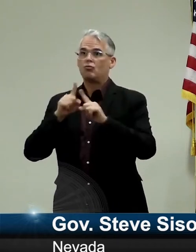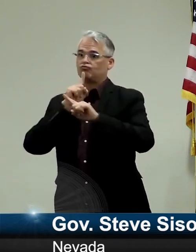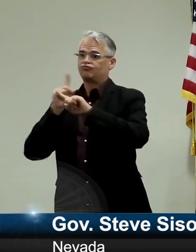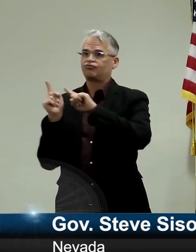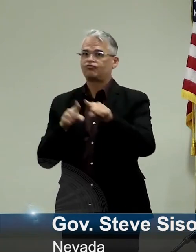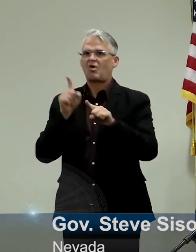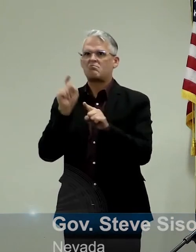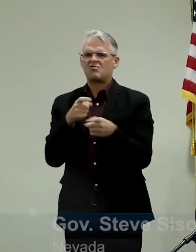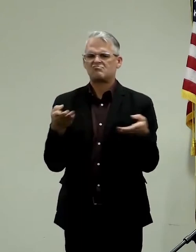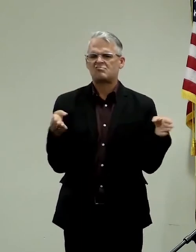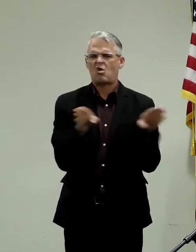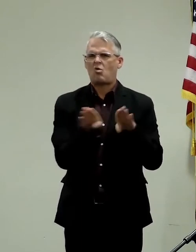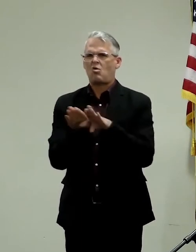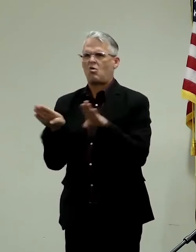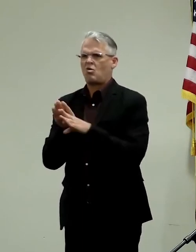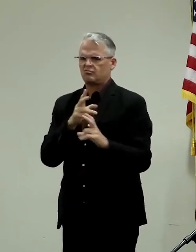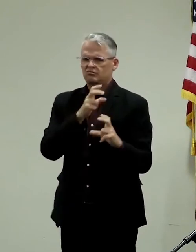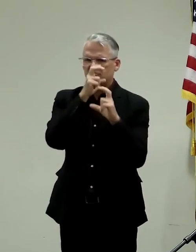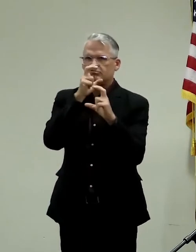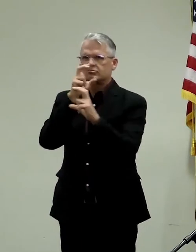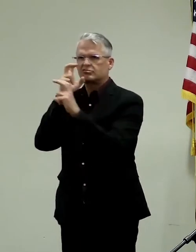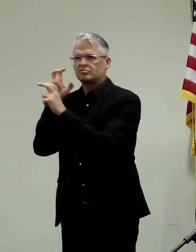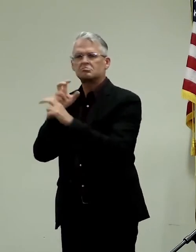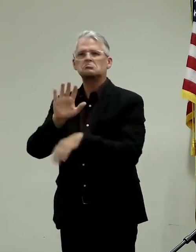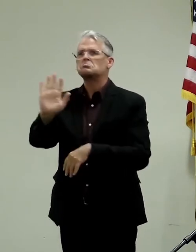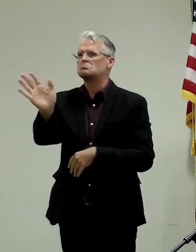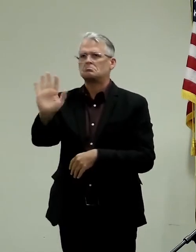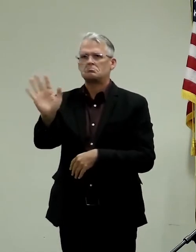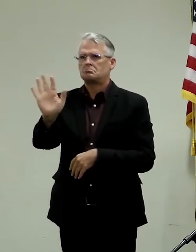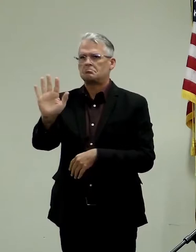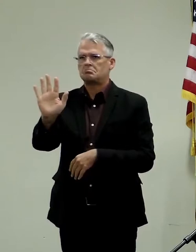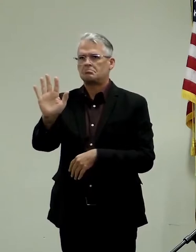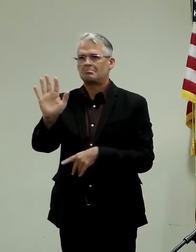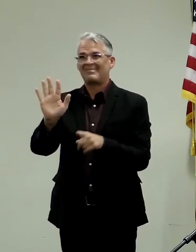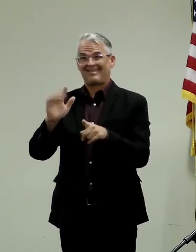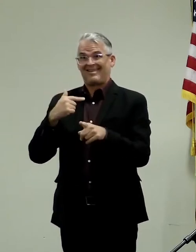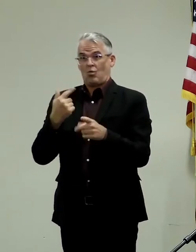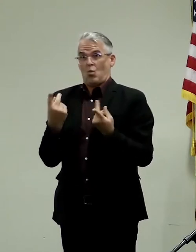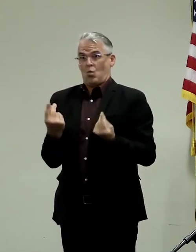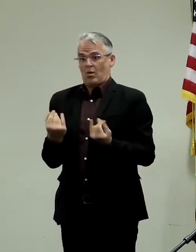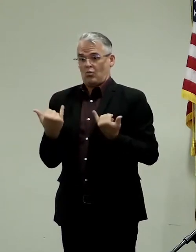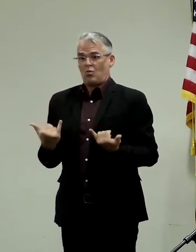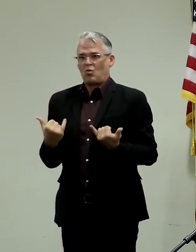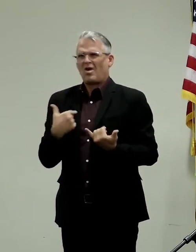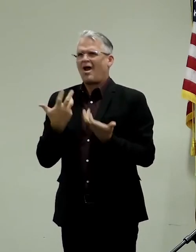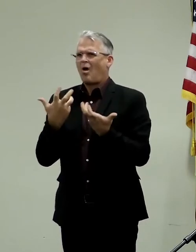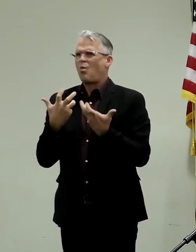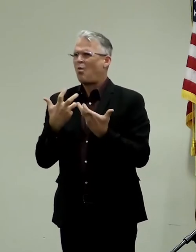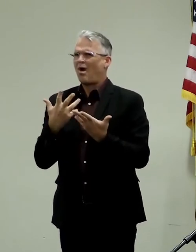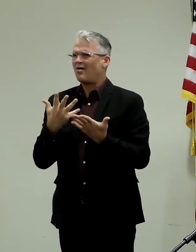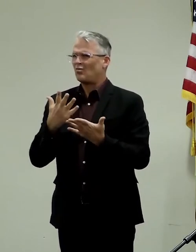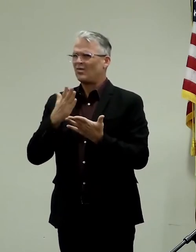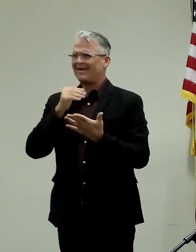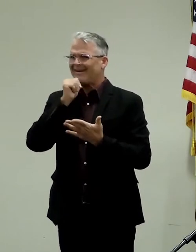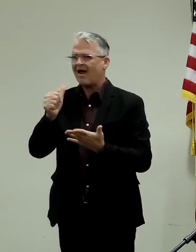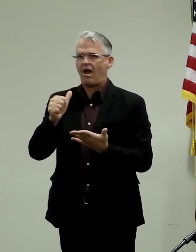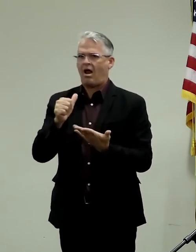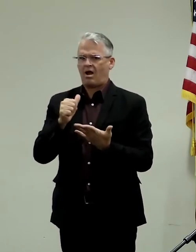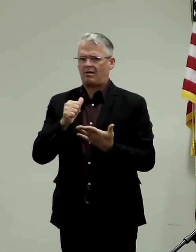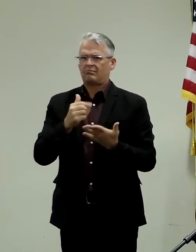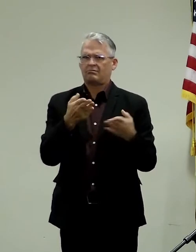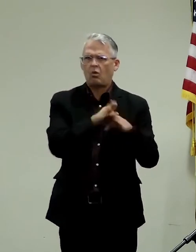In fact, everything we're currently doing is aimed at preventing just those scenarios. Every vaccine event,